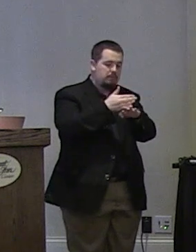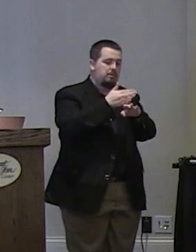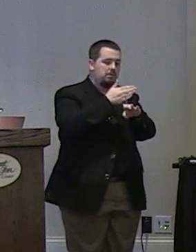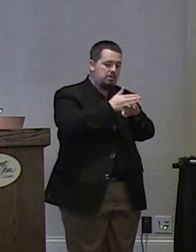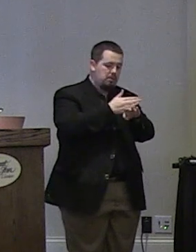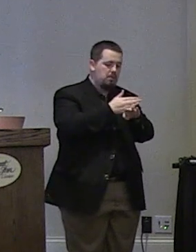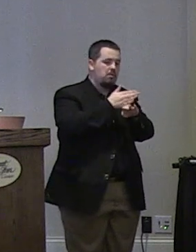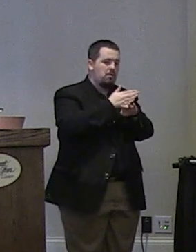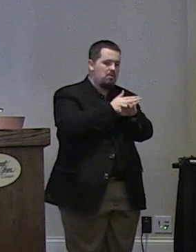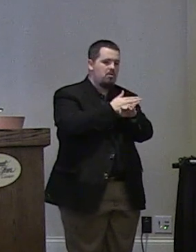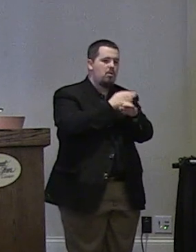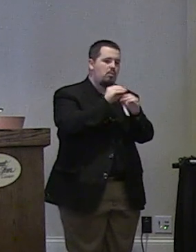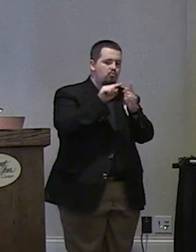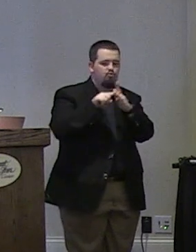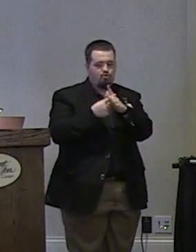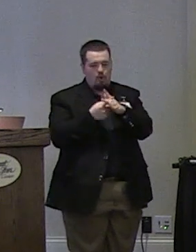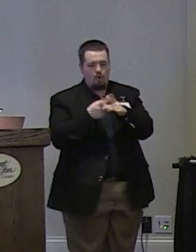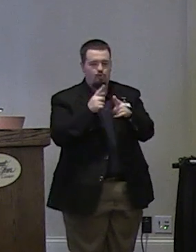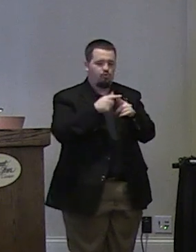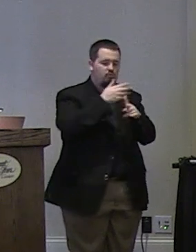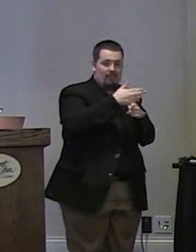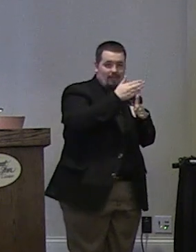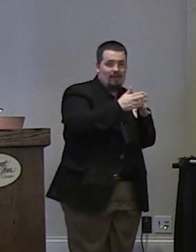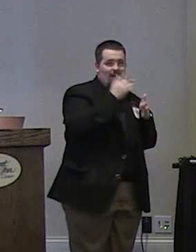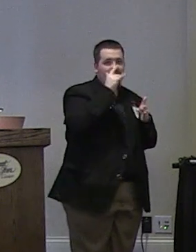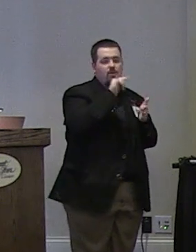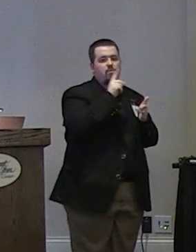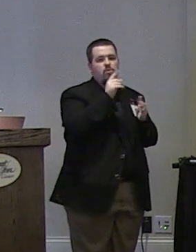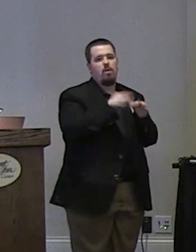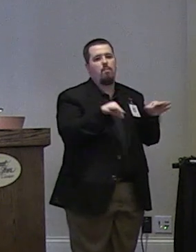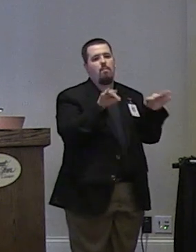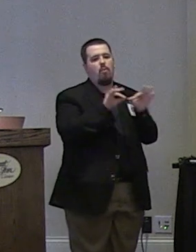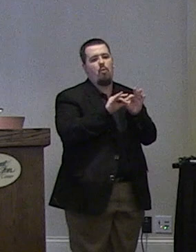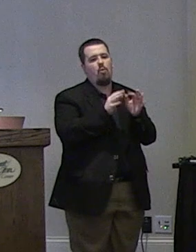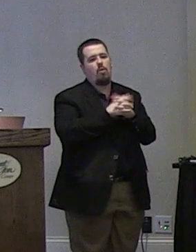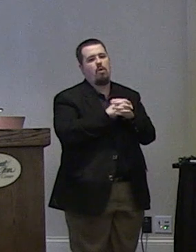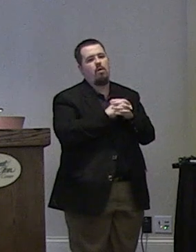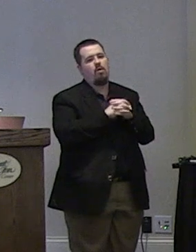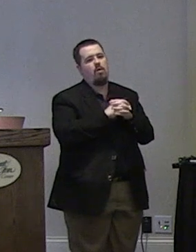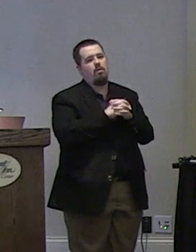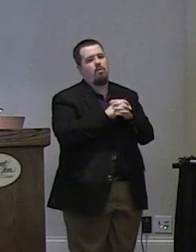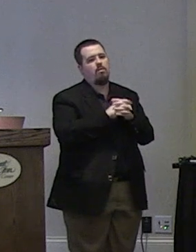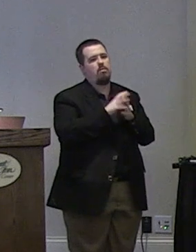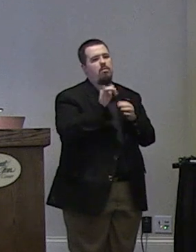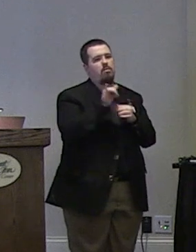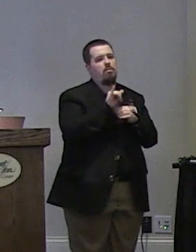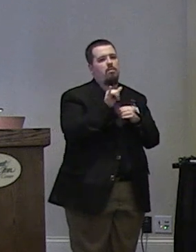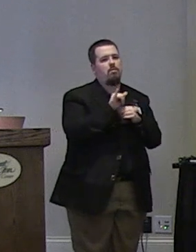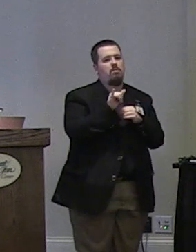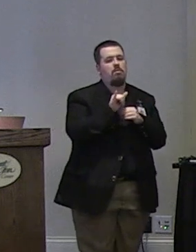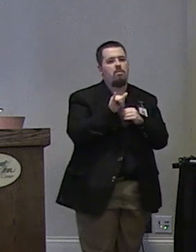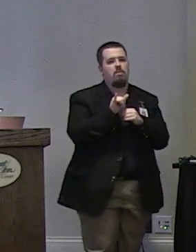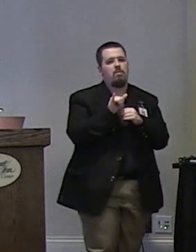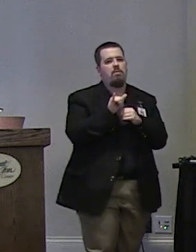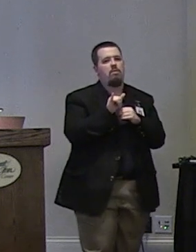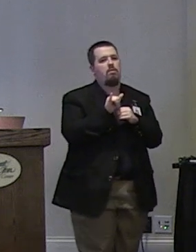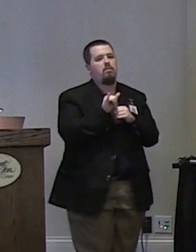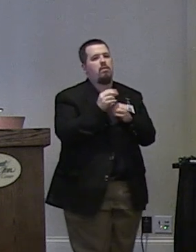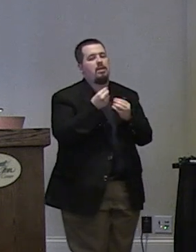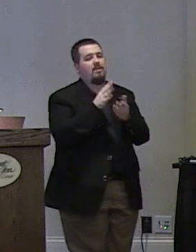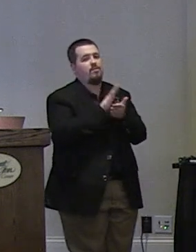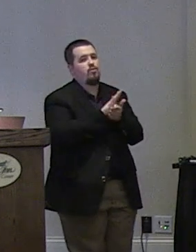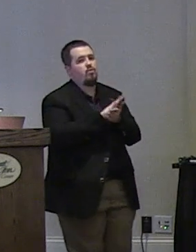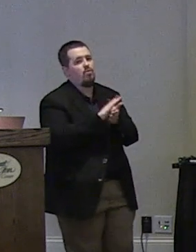calculation with tbas and other measures i think is really important and also giving students giving